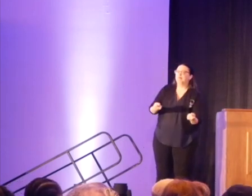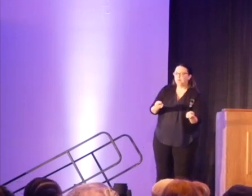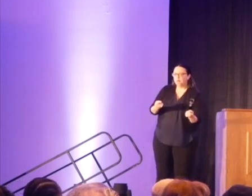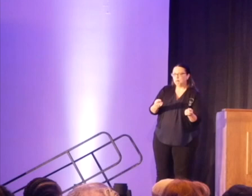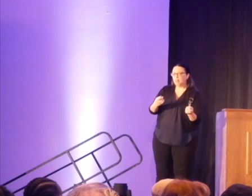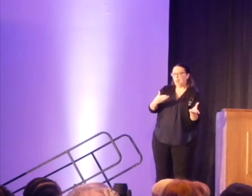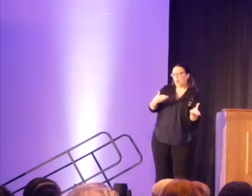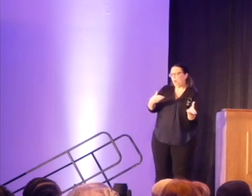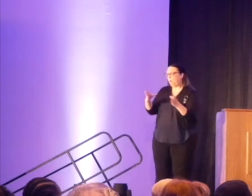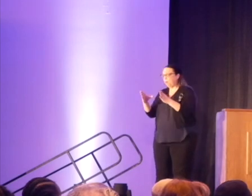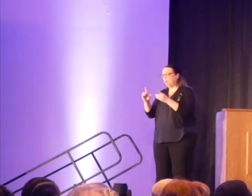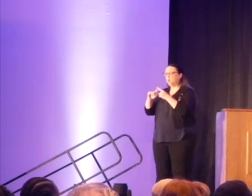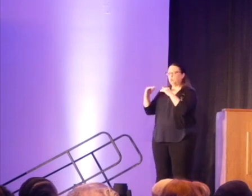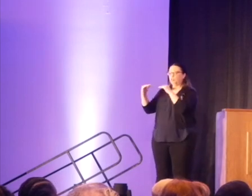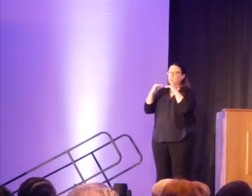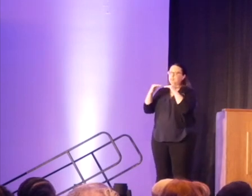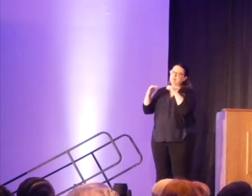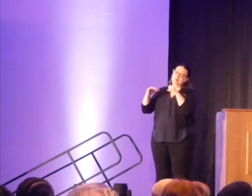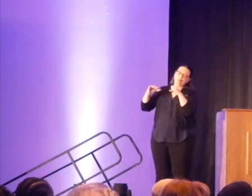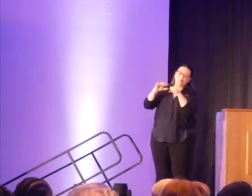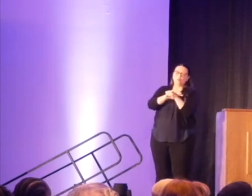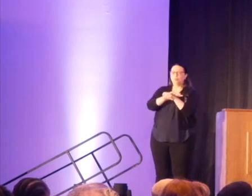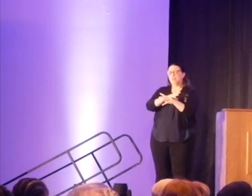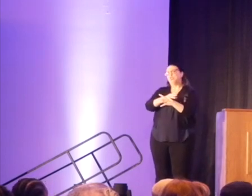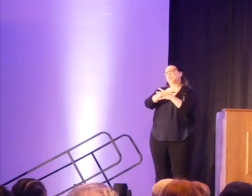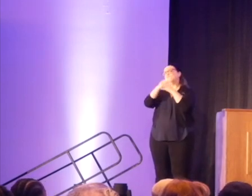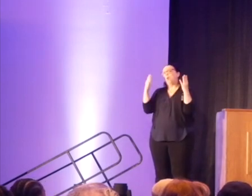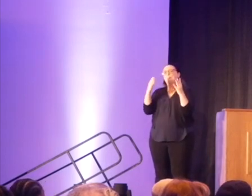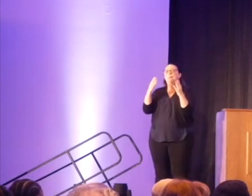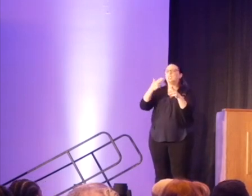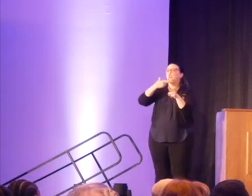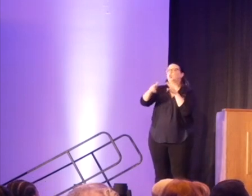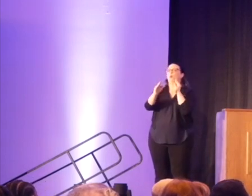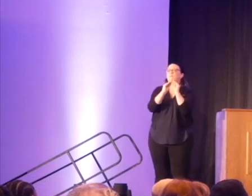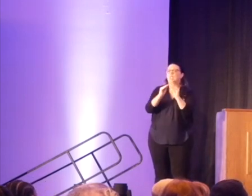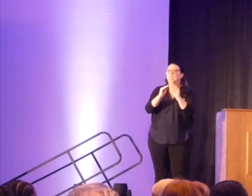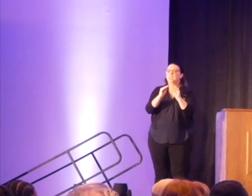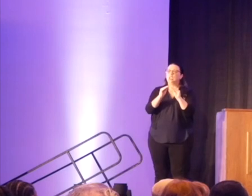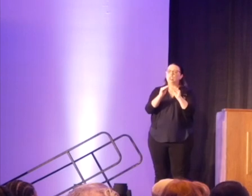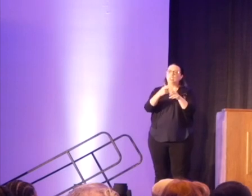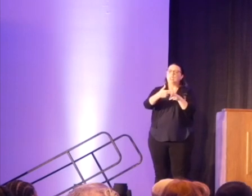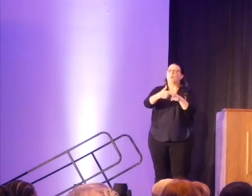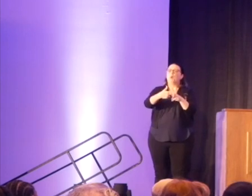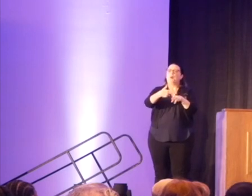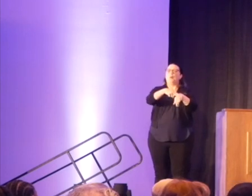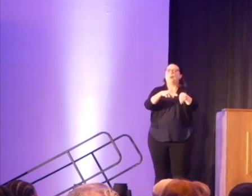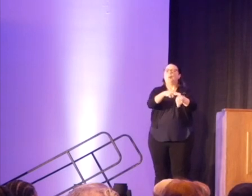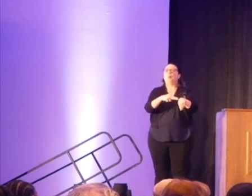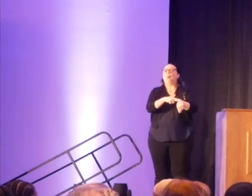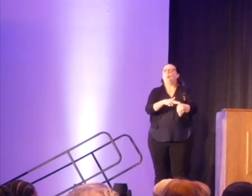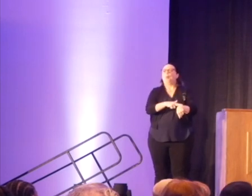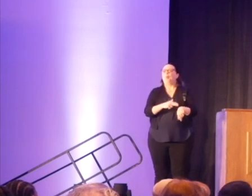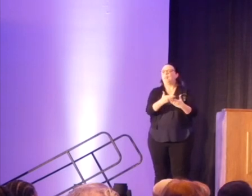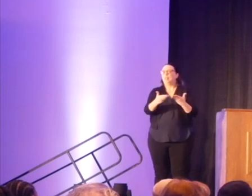towards justice, it is full of so many Band-Aids that are covering wounds that are not healing.